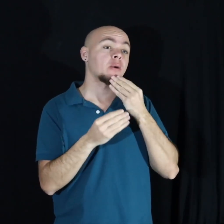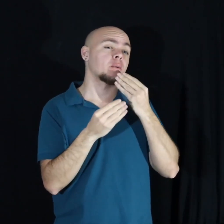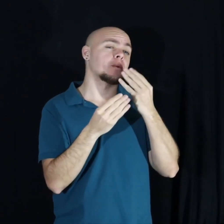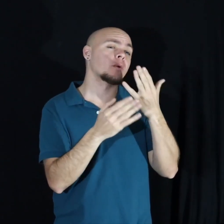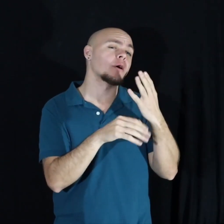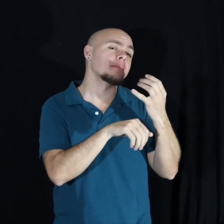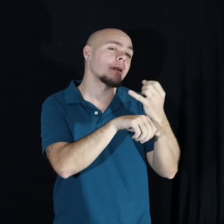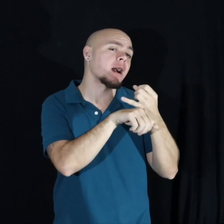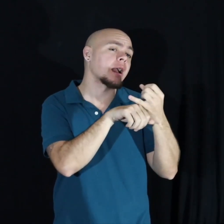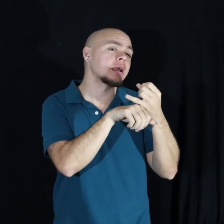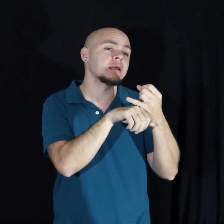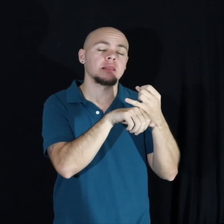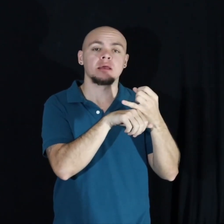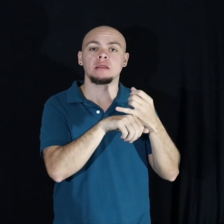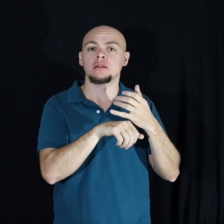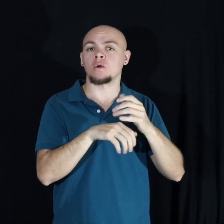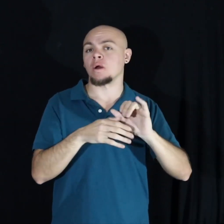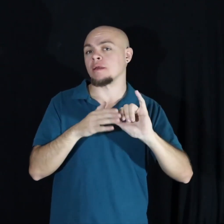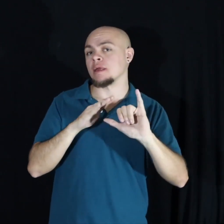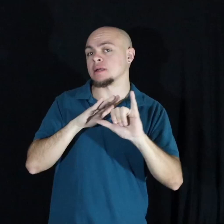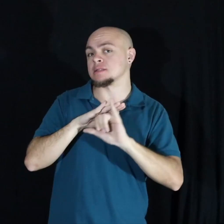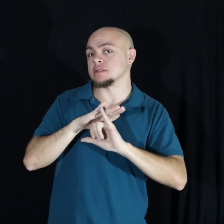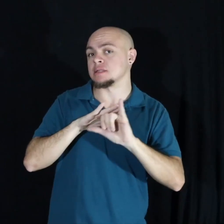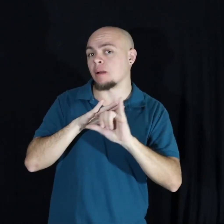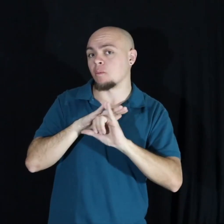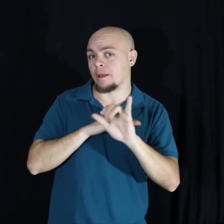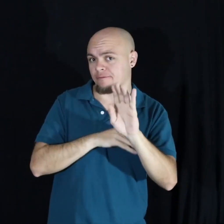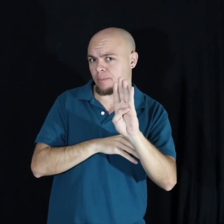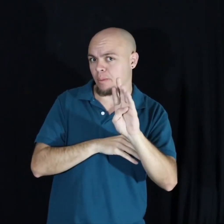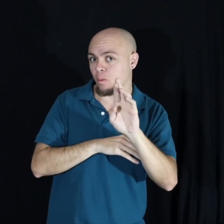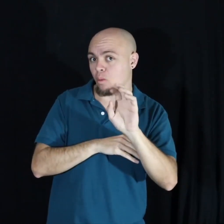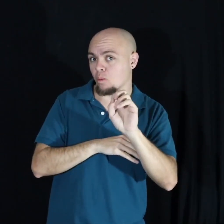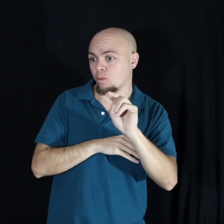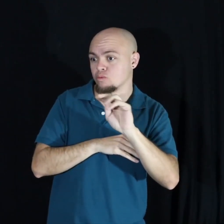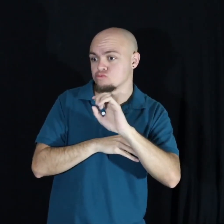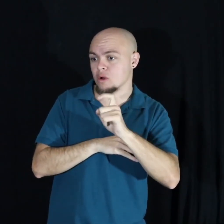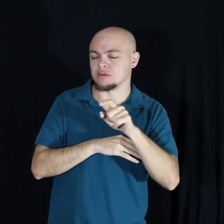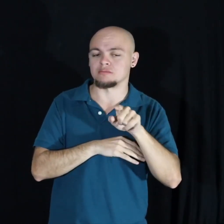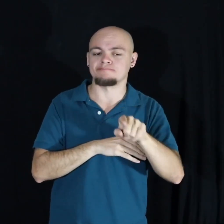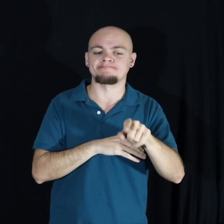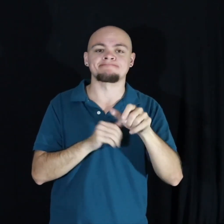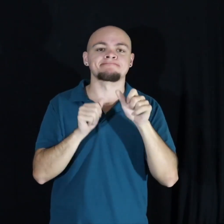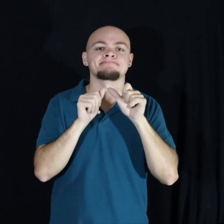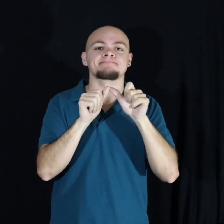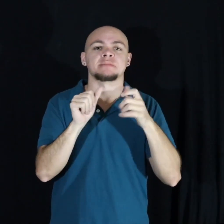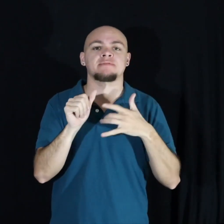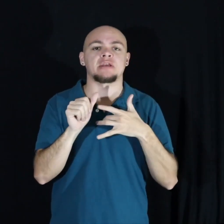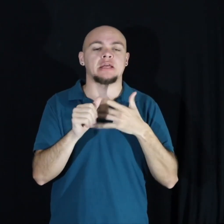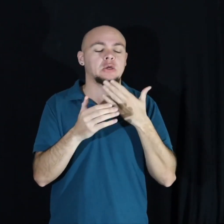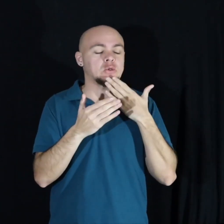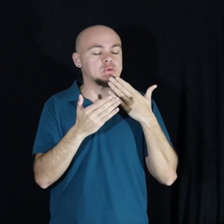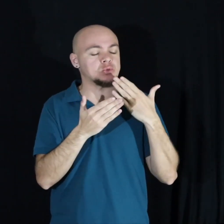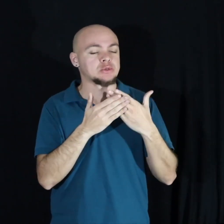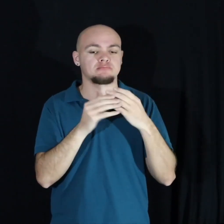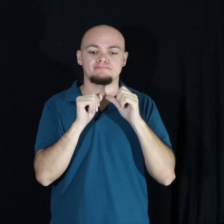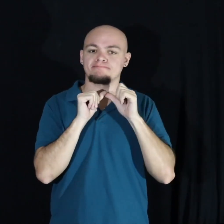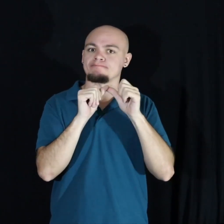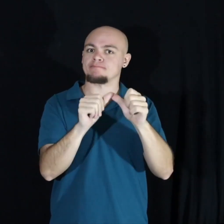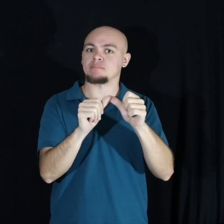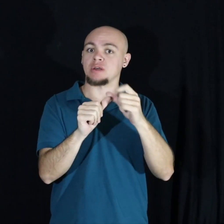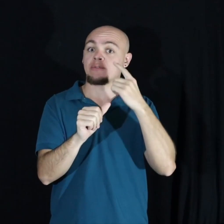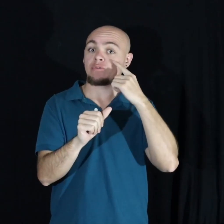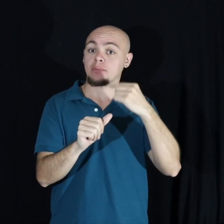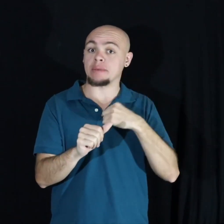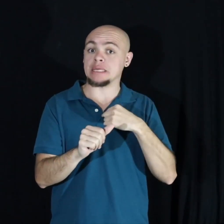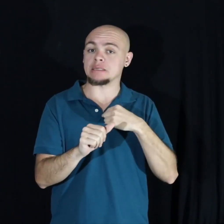or the subway sounds of the Bronx, it kept me going. For me, it was my children.